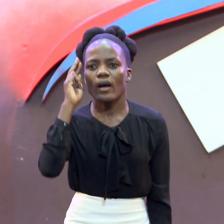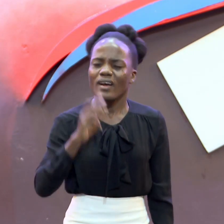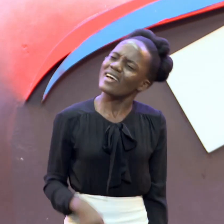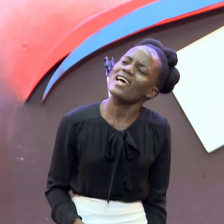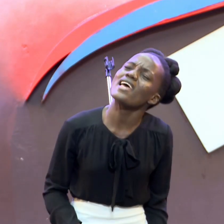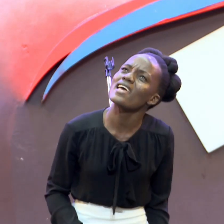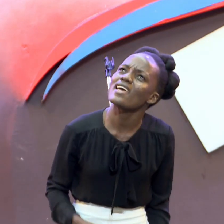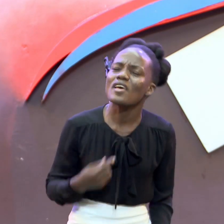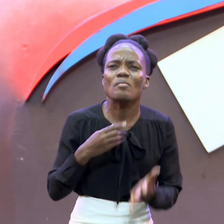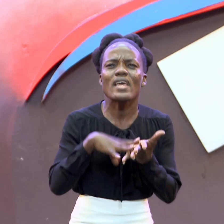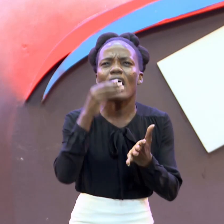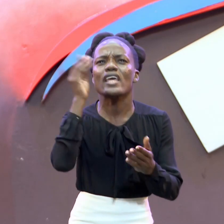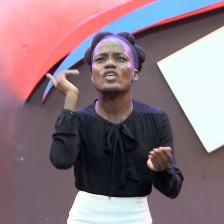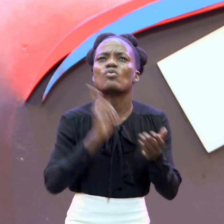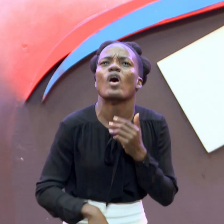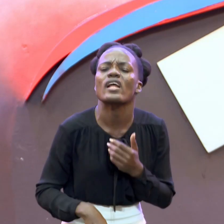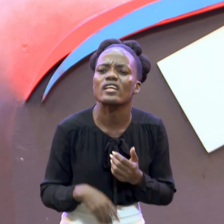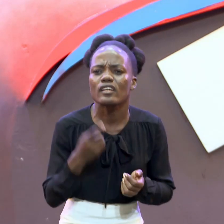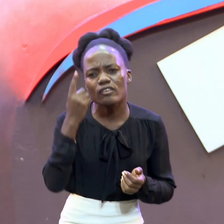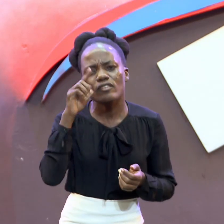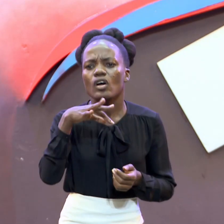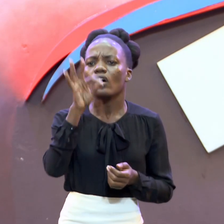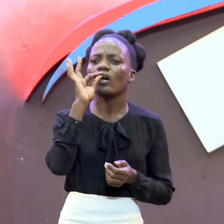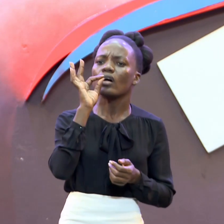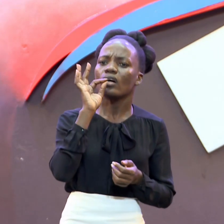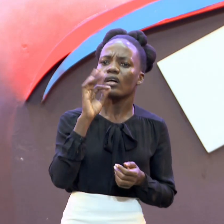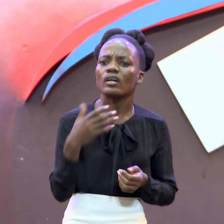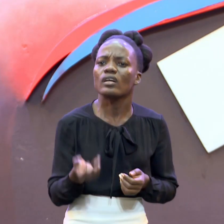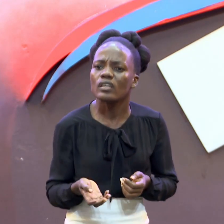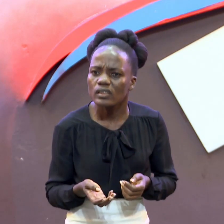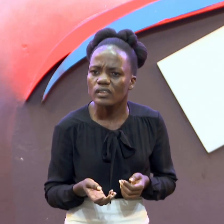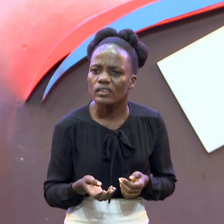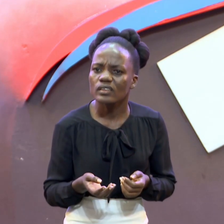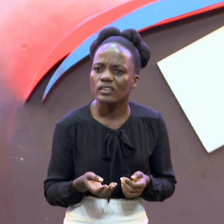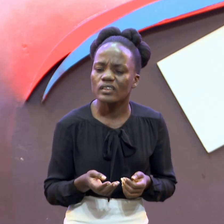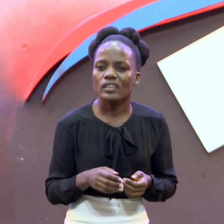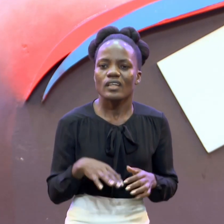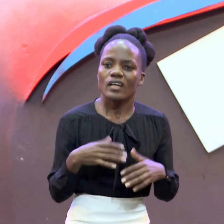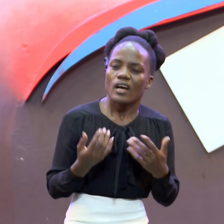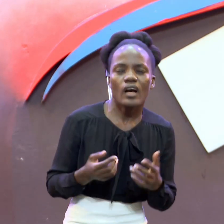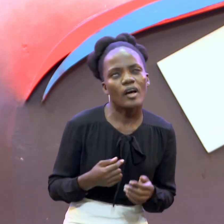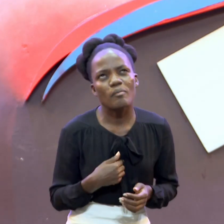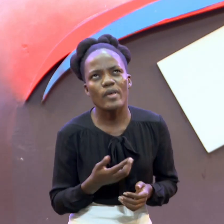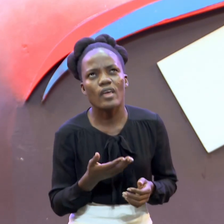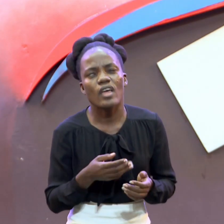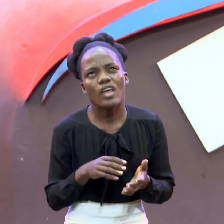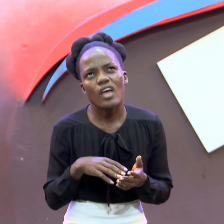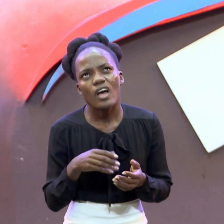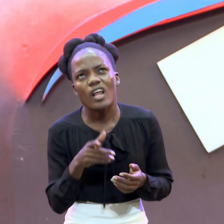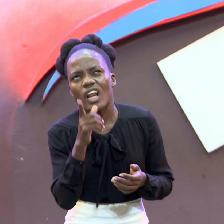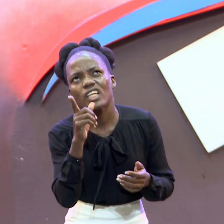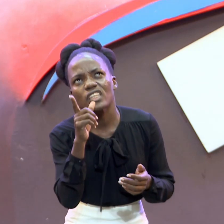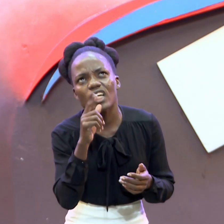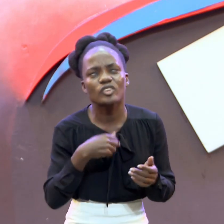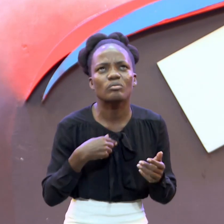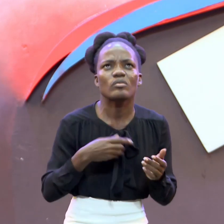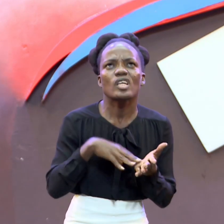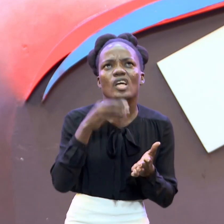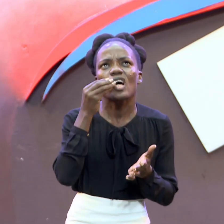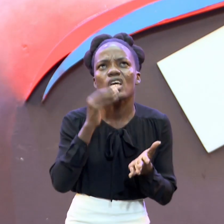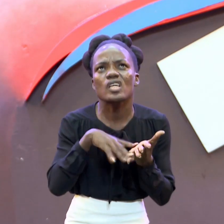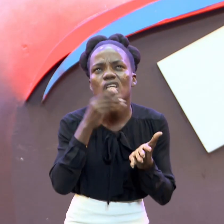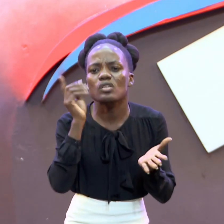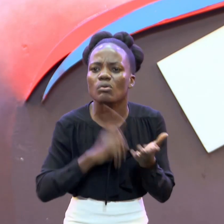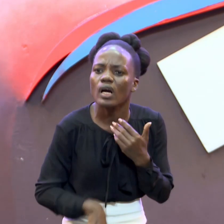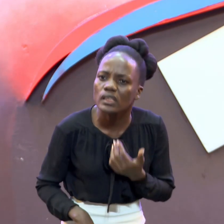Will I Have For Breakfast What Will I Have For Between Breakfast And Lunch What Will I